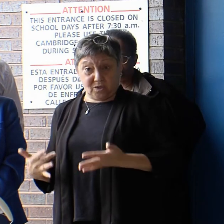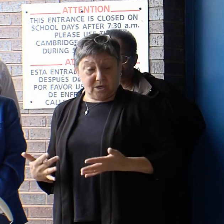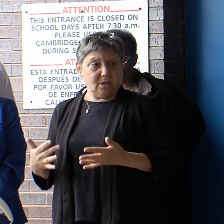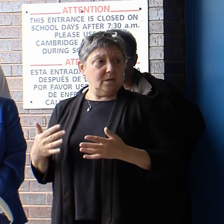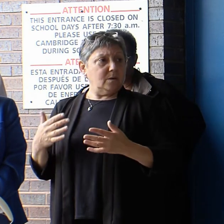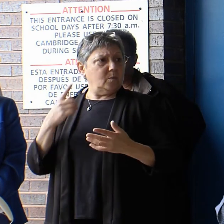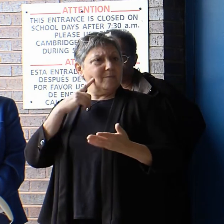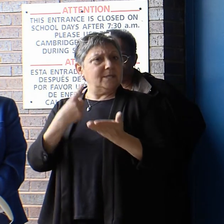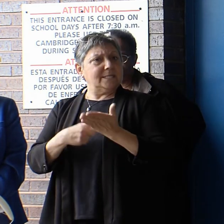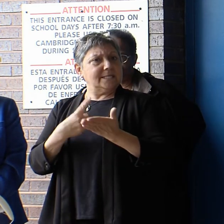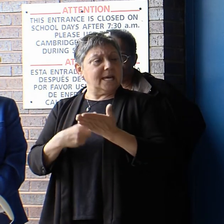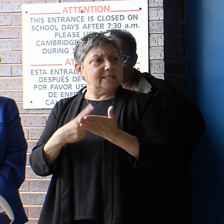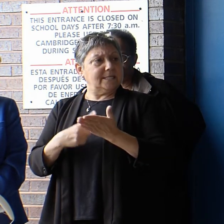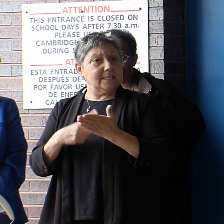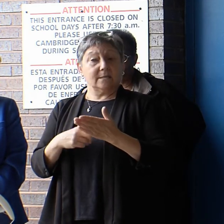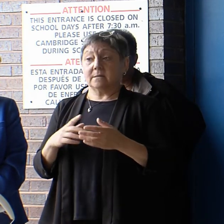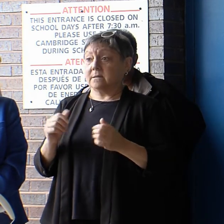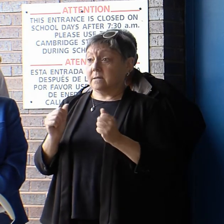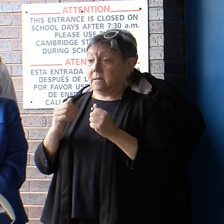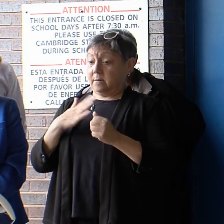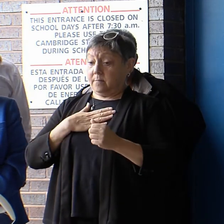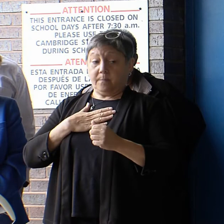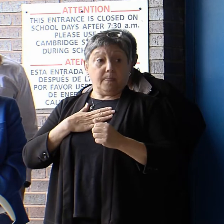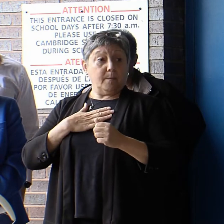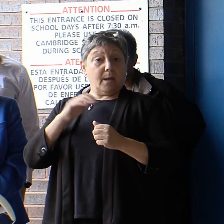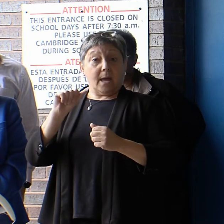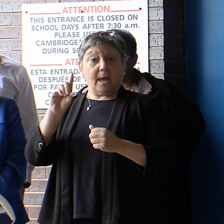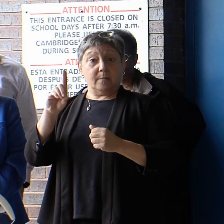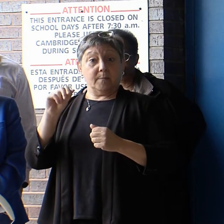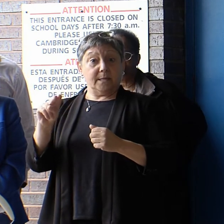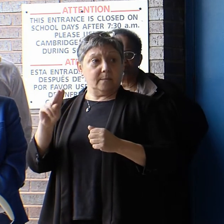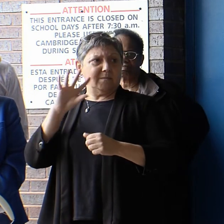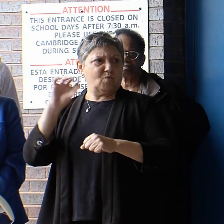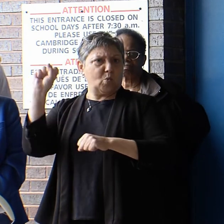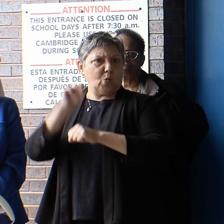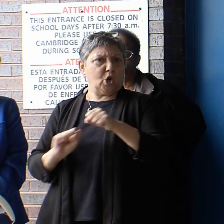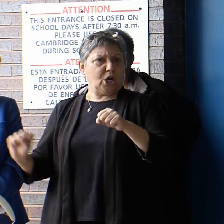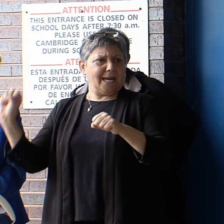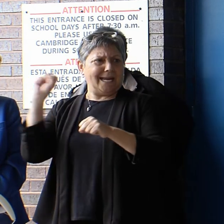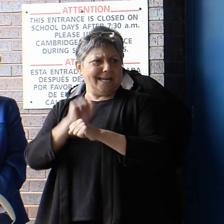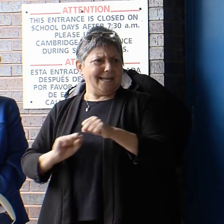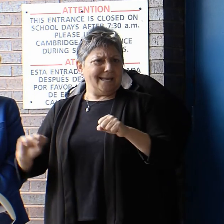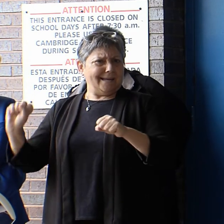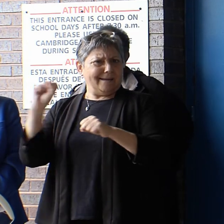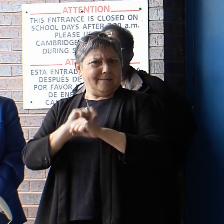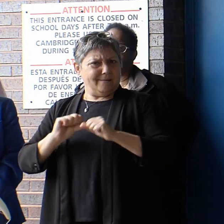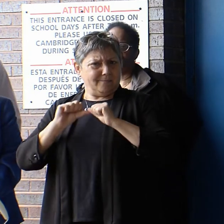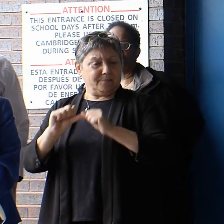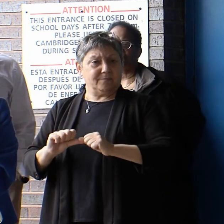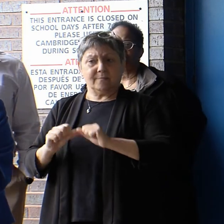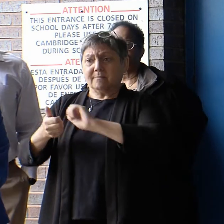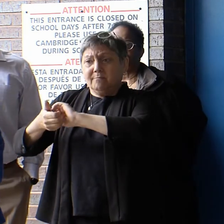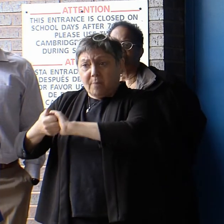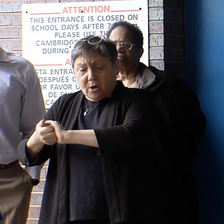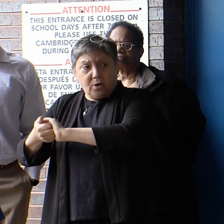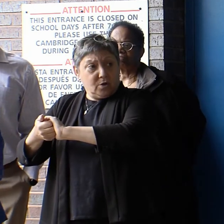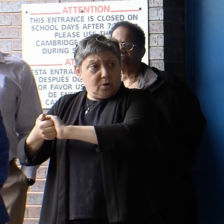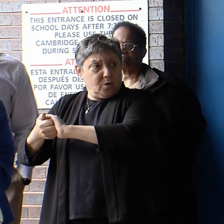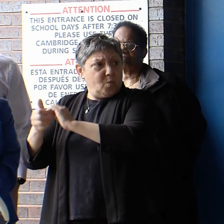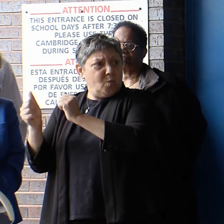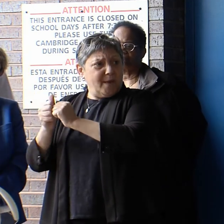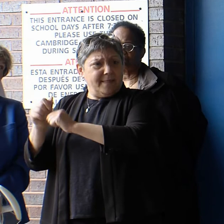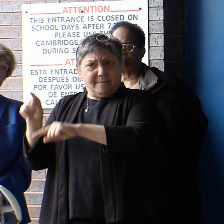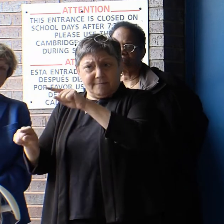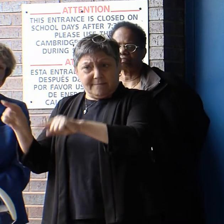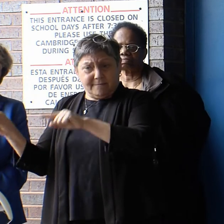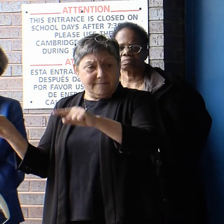mayoral election. Our new administration is running on full cylinders. We are partnering with community members, with, of course,